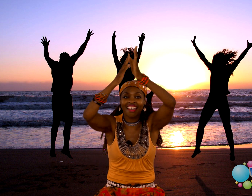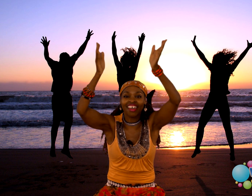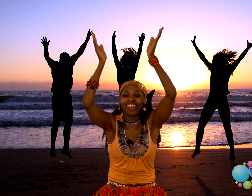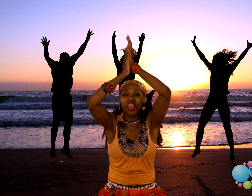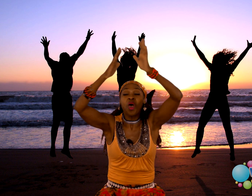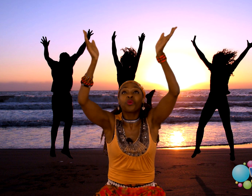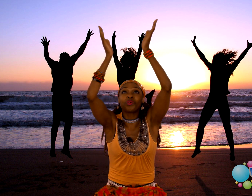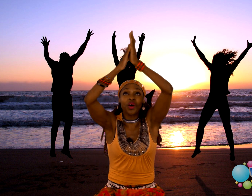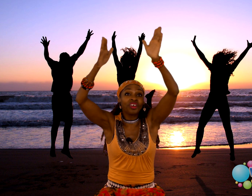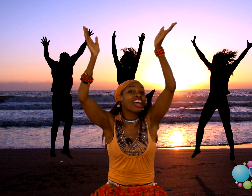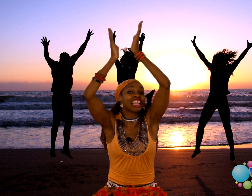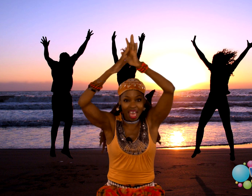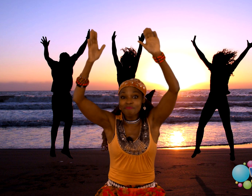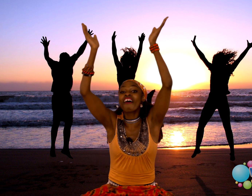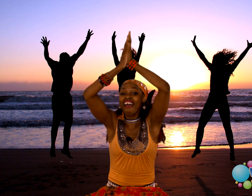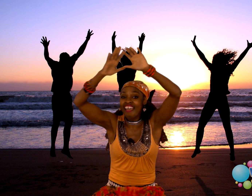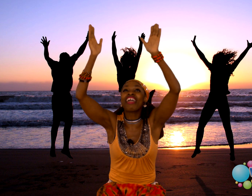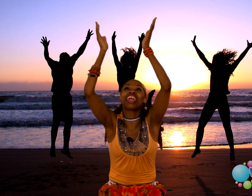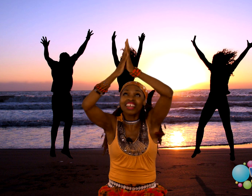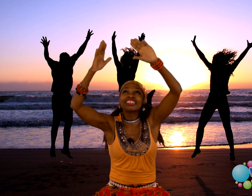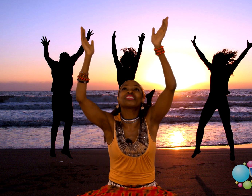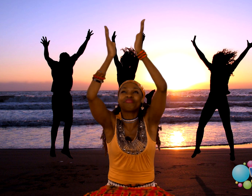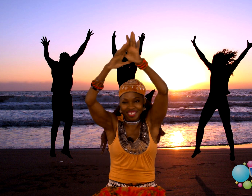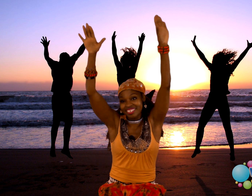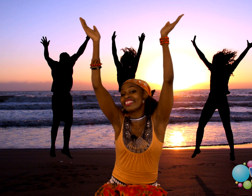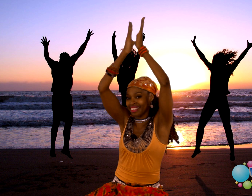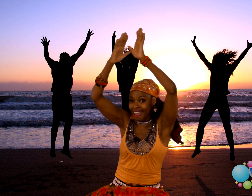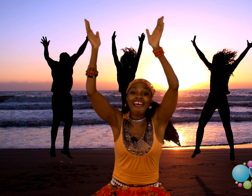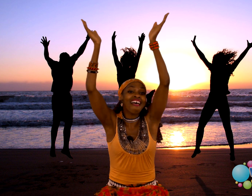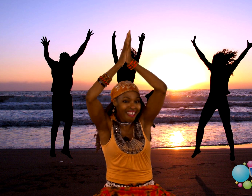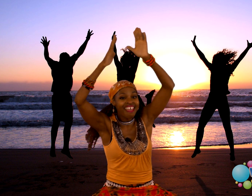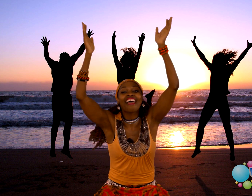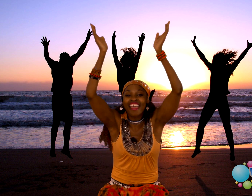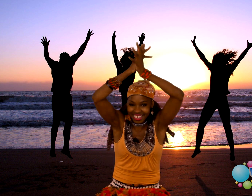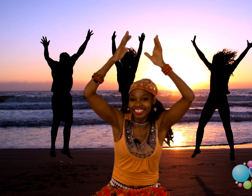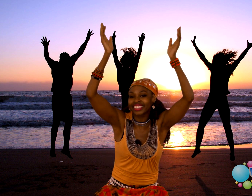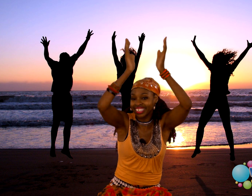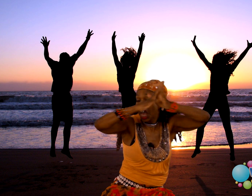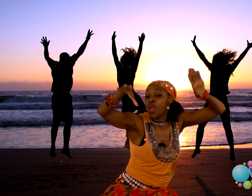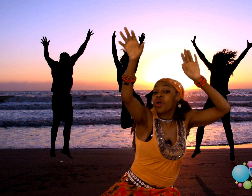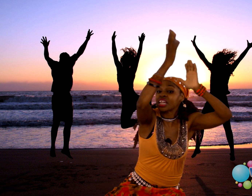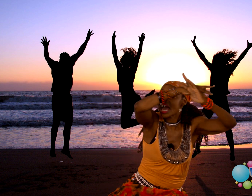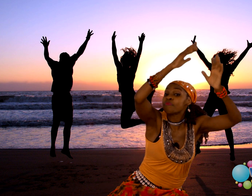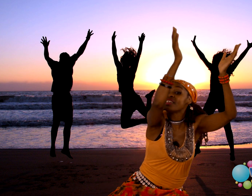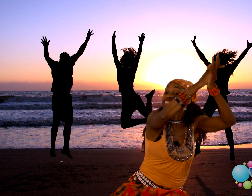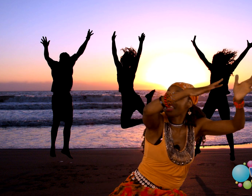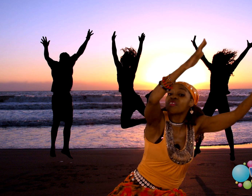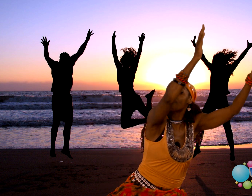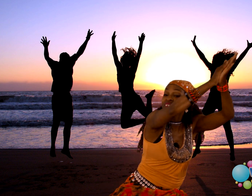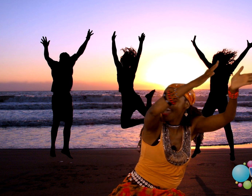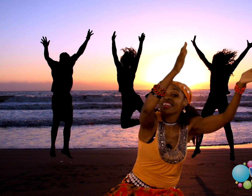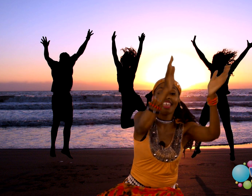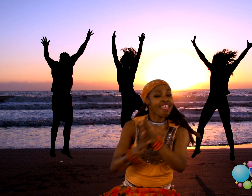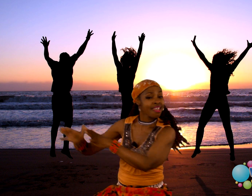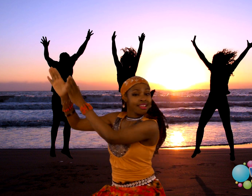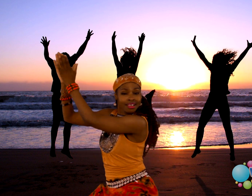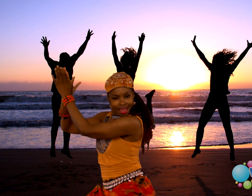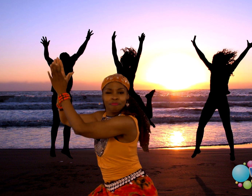I want you clapping your hands up to the sky. Clap them right and clap